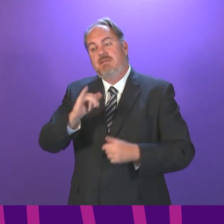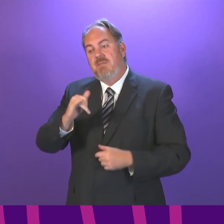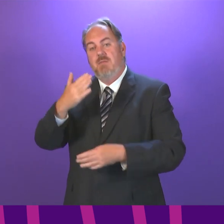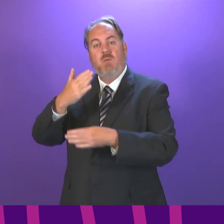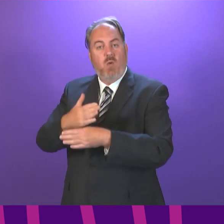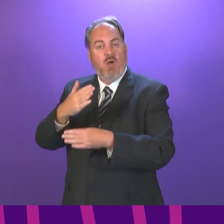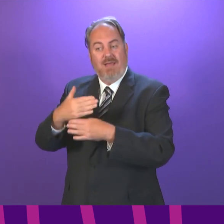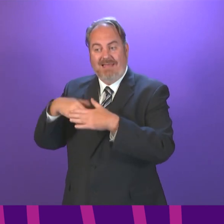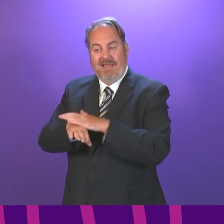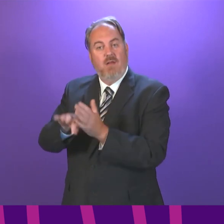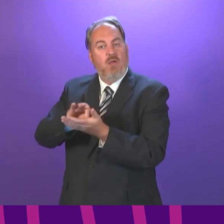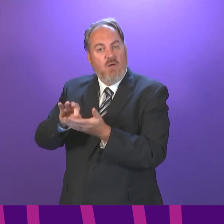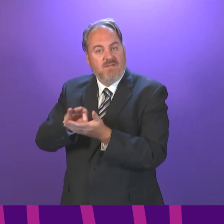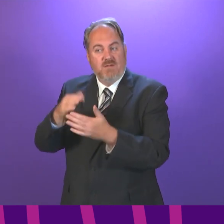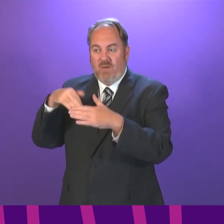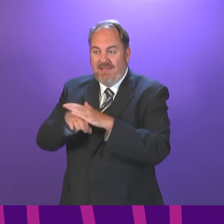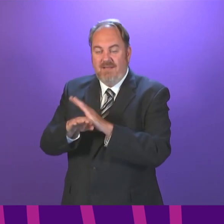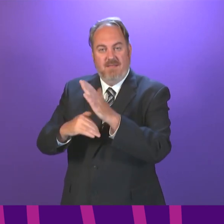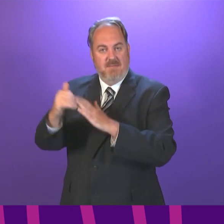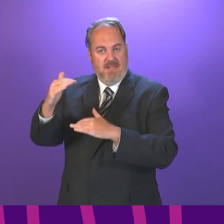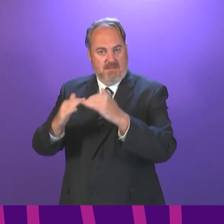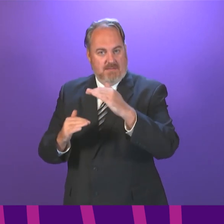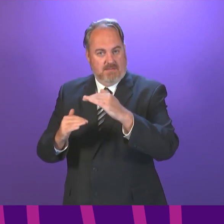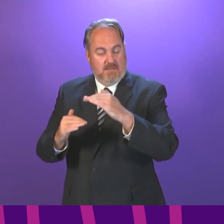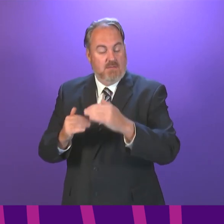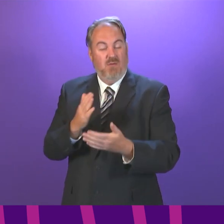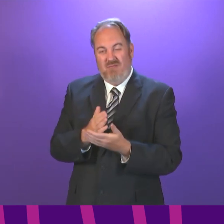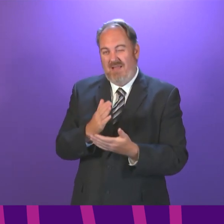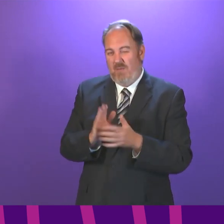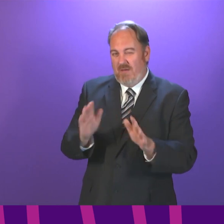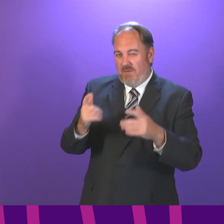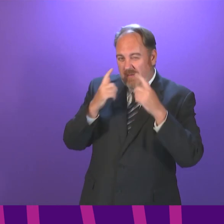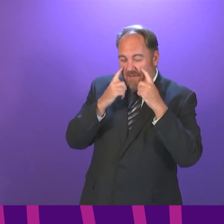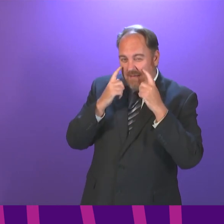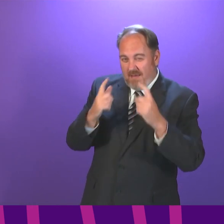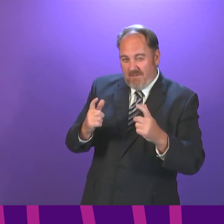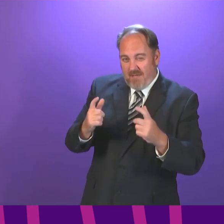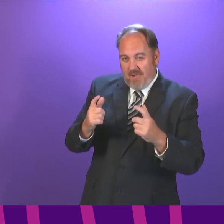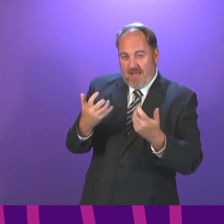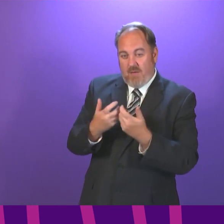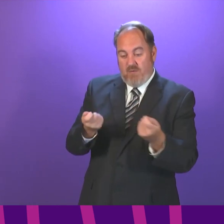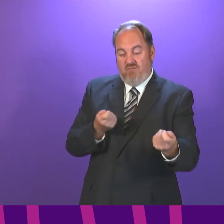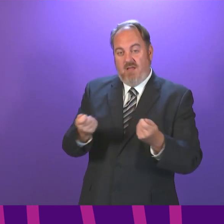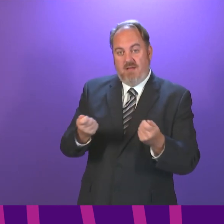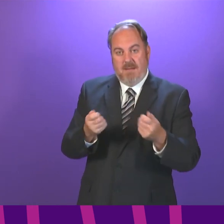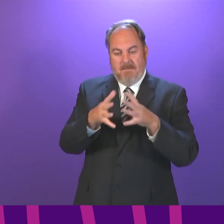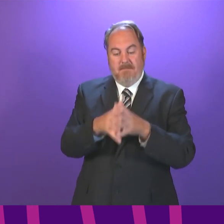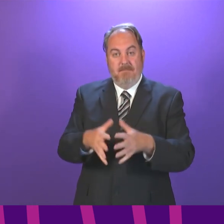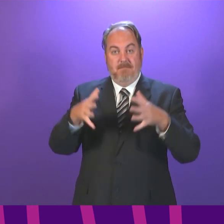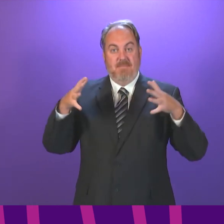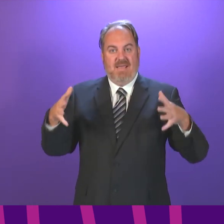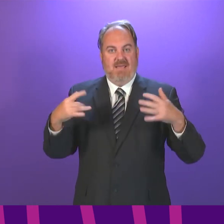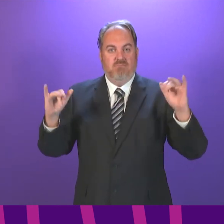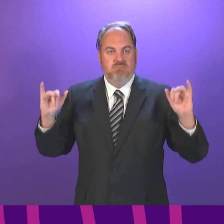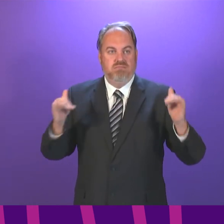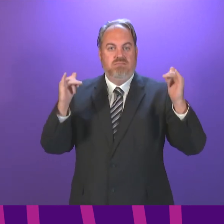virus. Fifth, while we expect to see the careful return of large-scale events, we will, for a limited period,